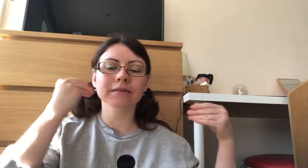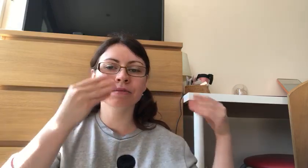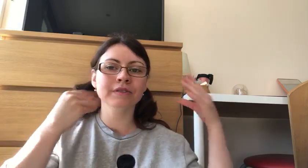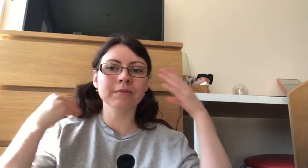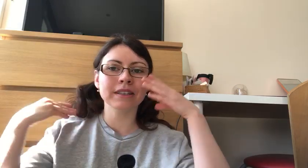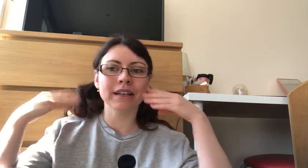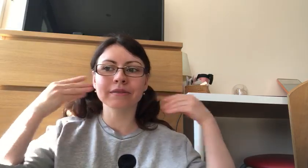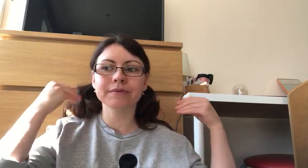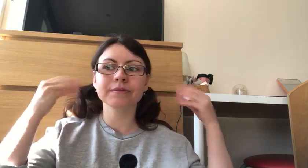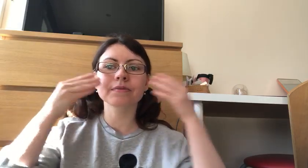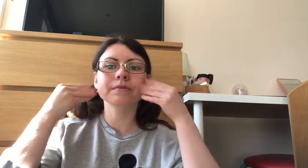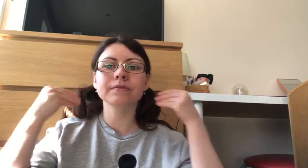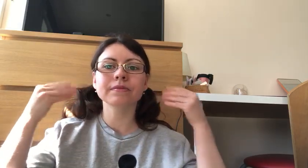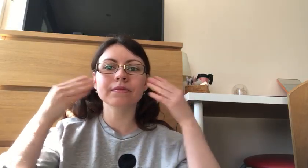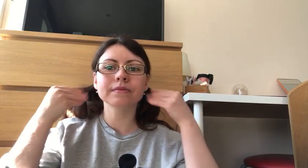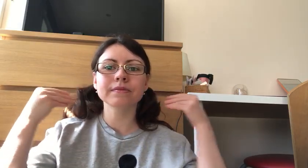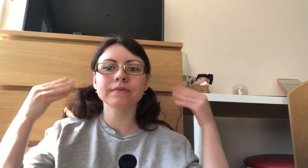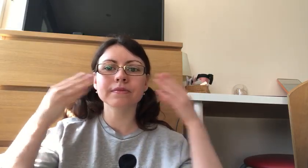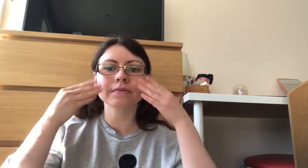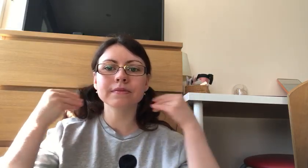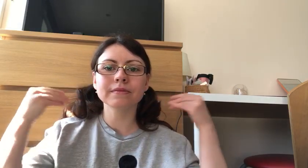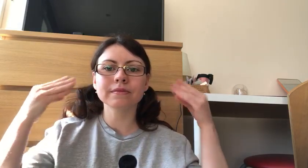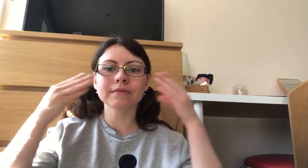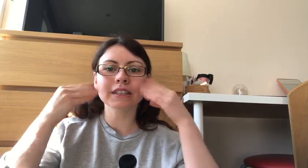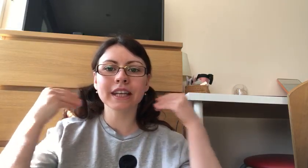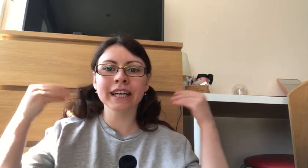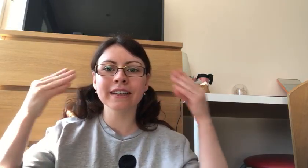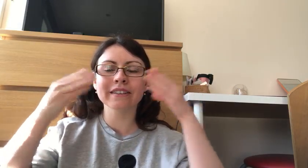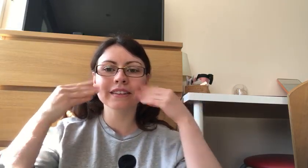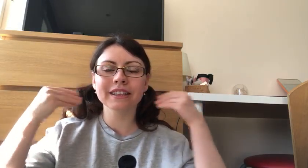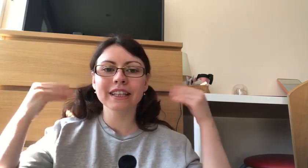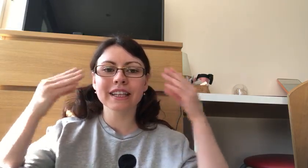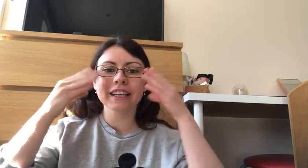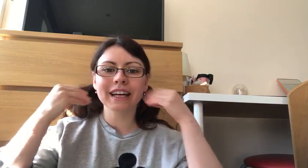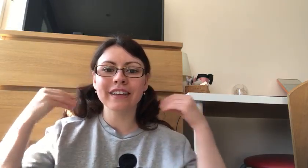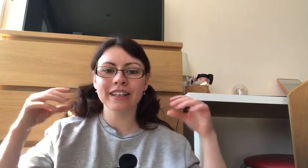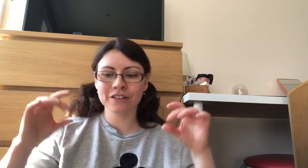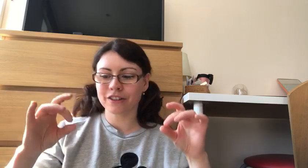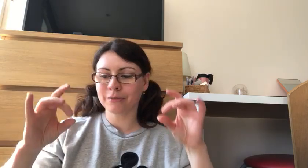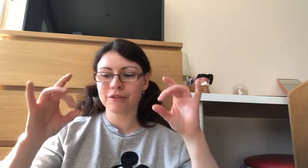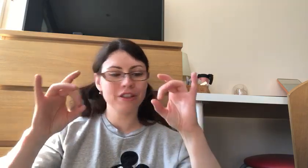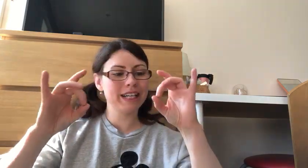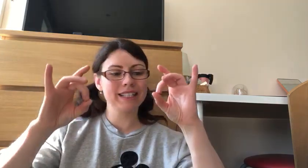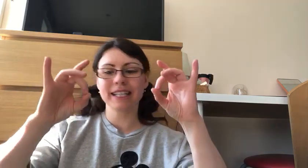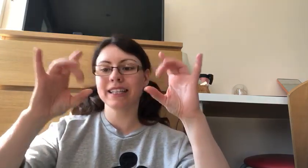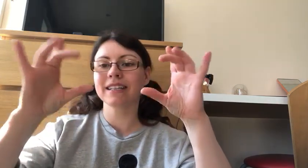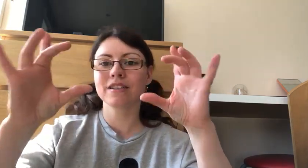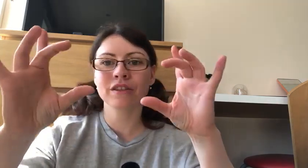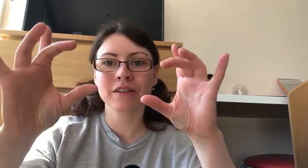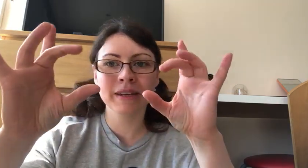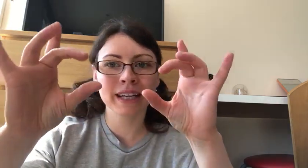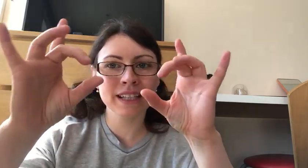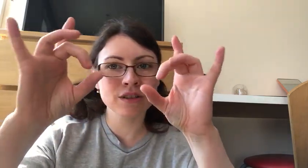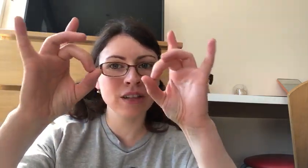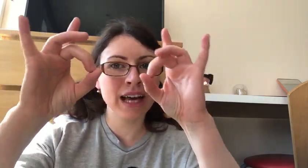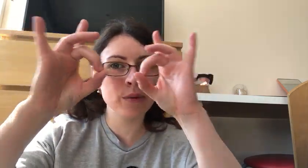okay and then you're gonna put your hands like that so you're gonna make a little owl